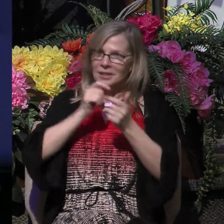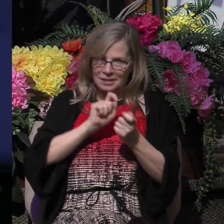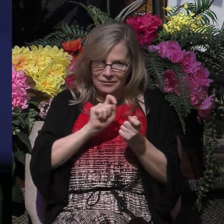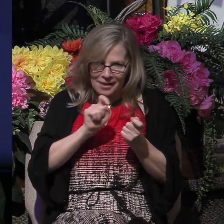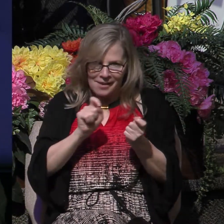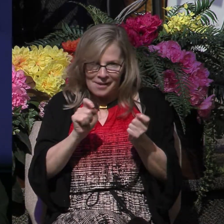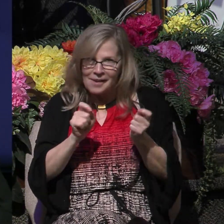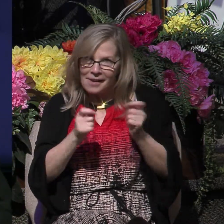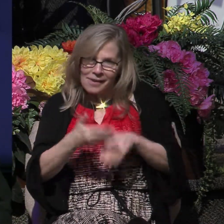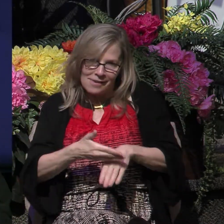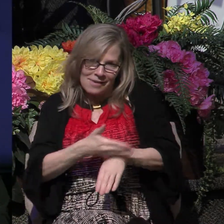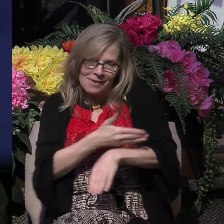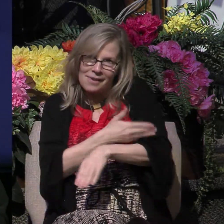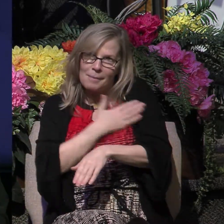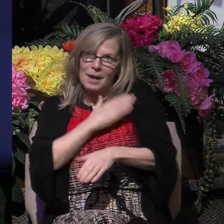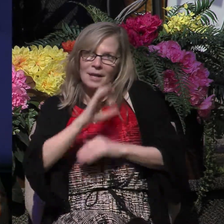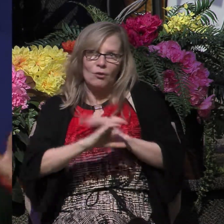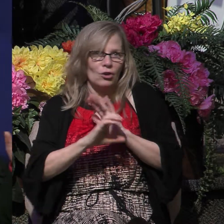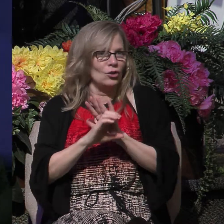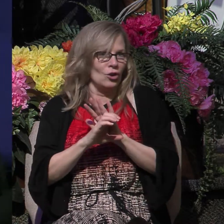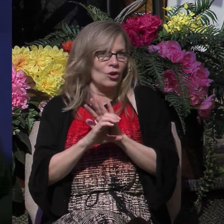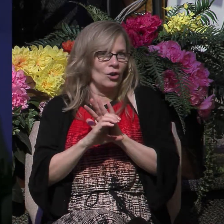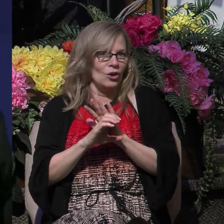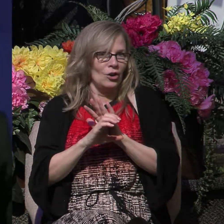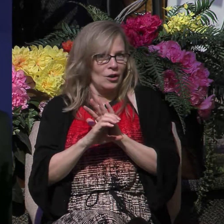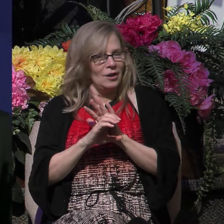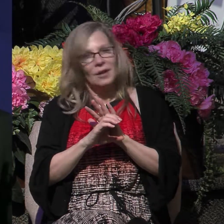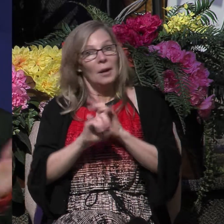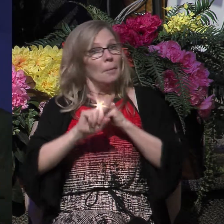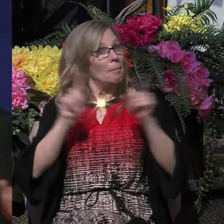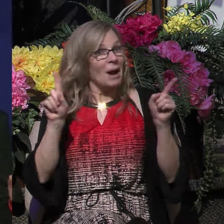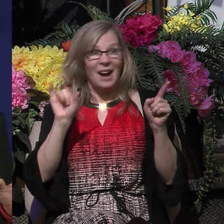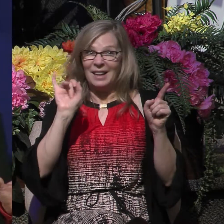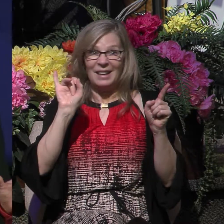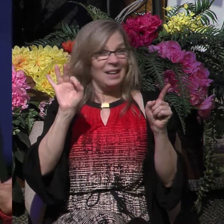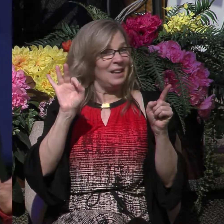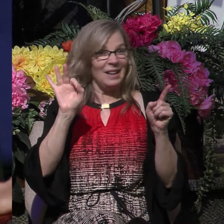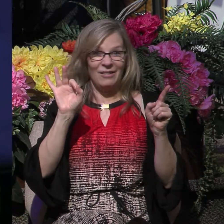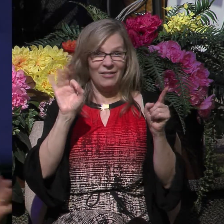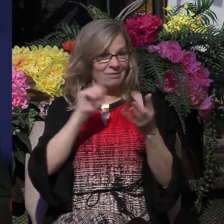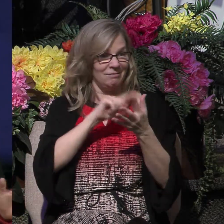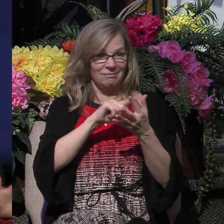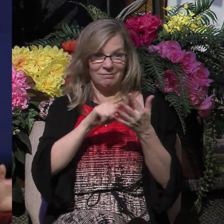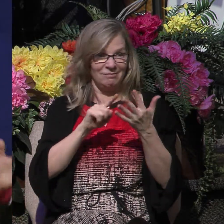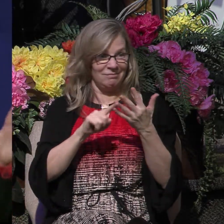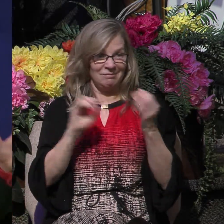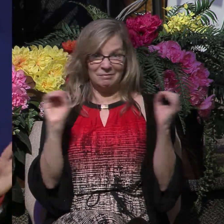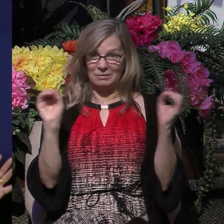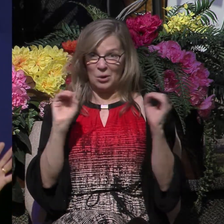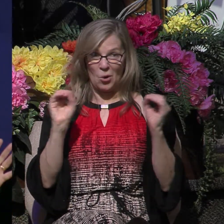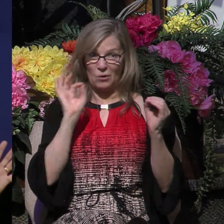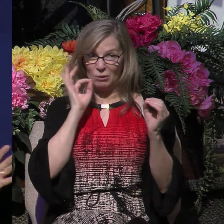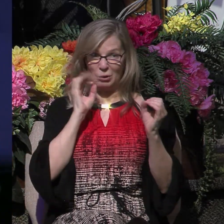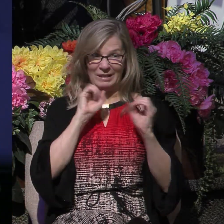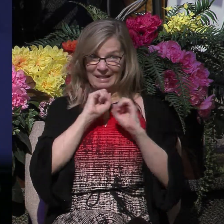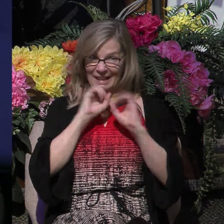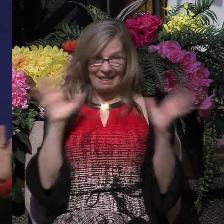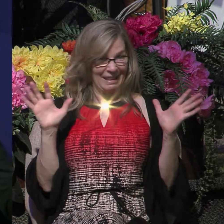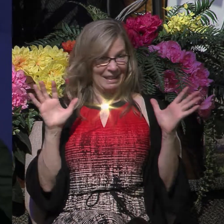your character. But listen, if these fruits are not in your life at all, and they never have